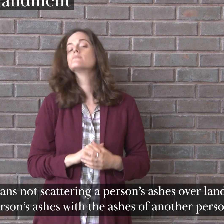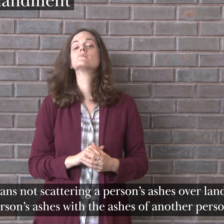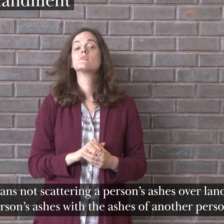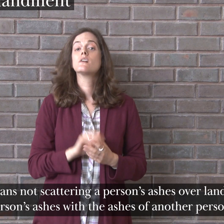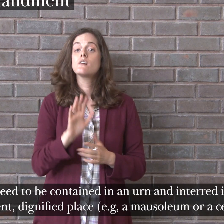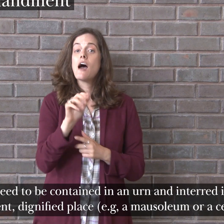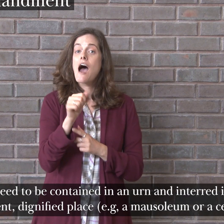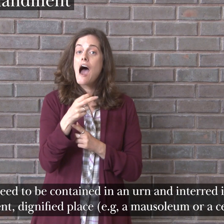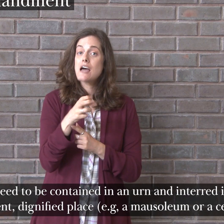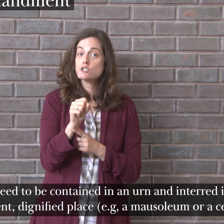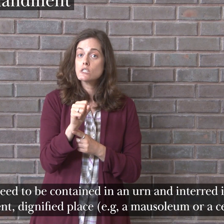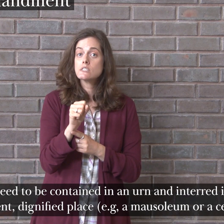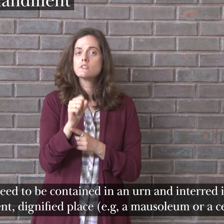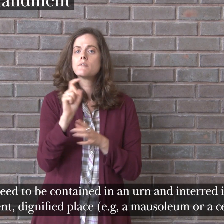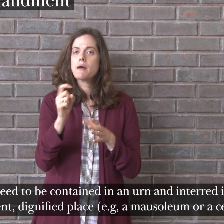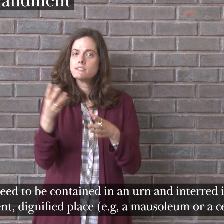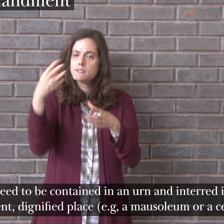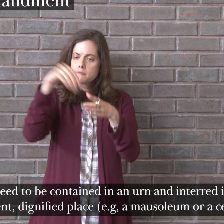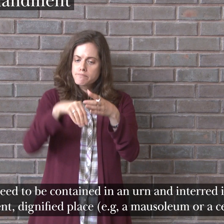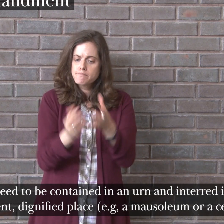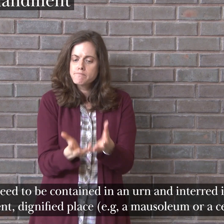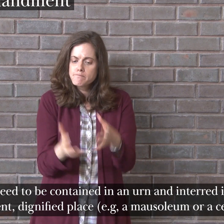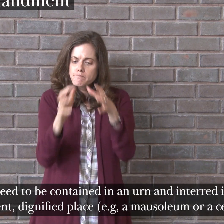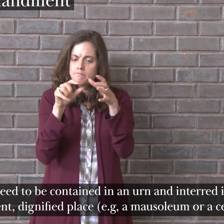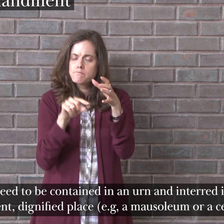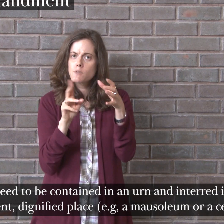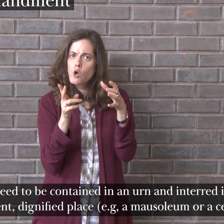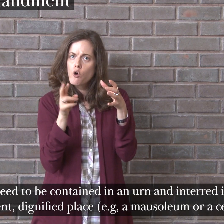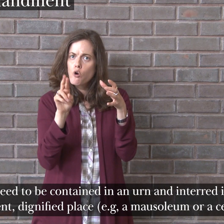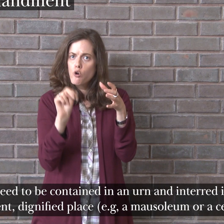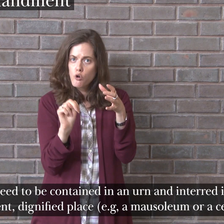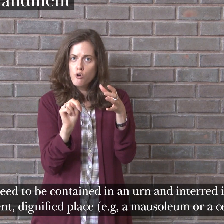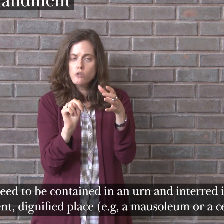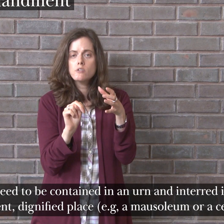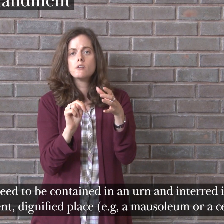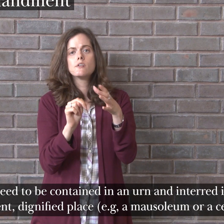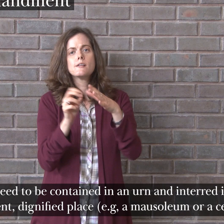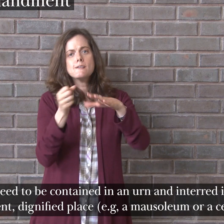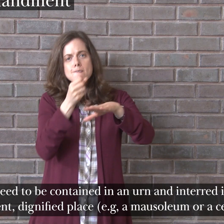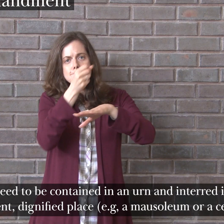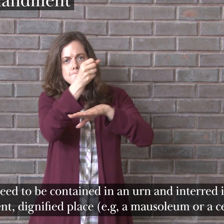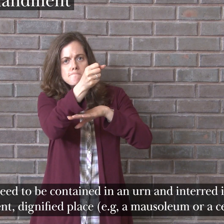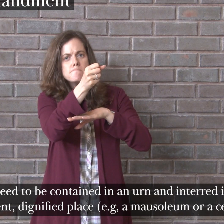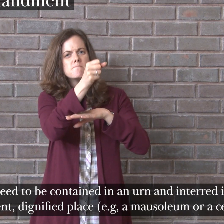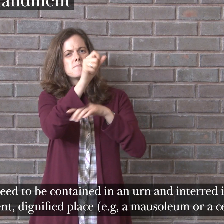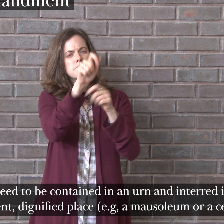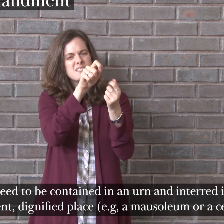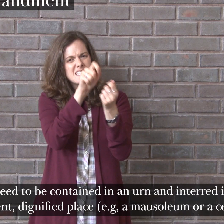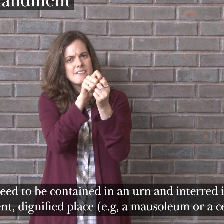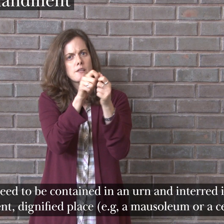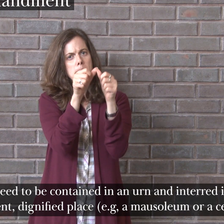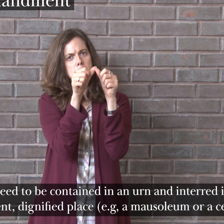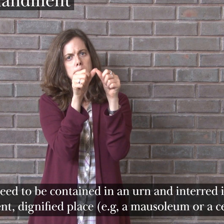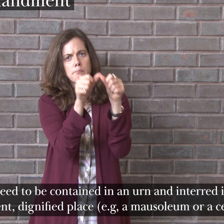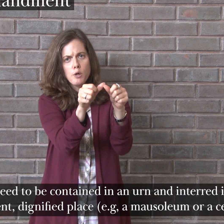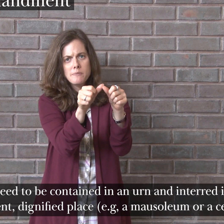The ashes need to be contained in an urn and interred in a specific, permanent,